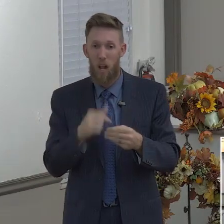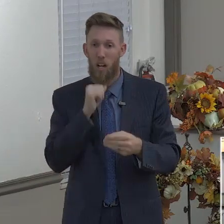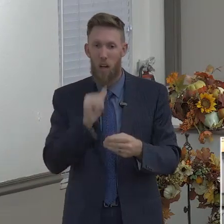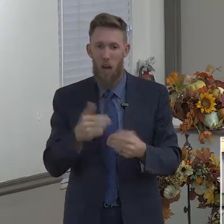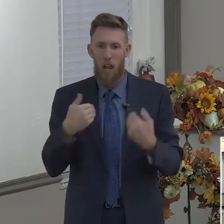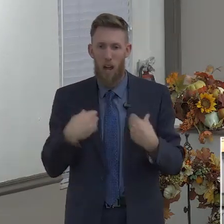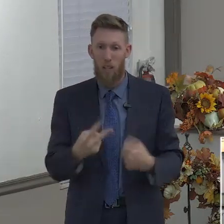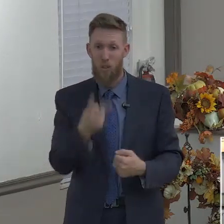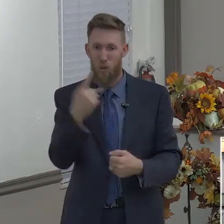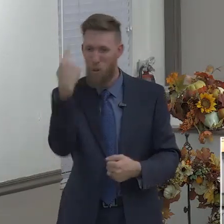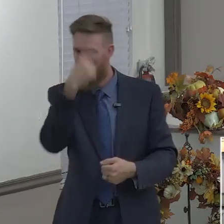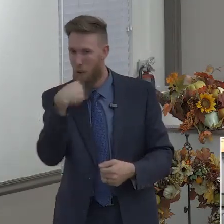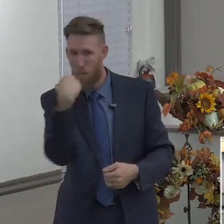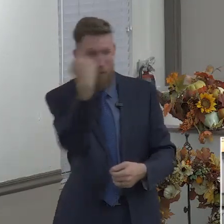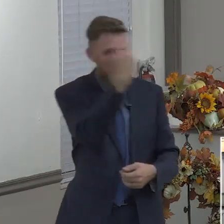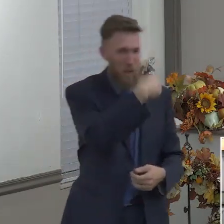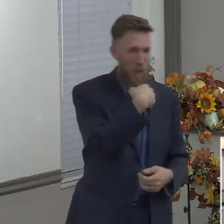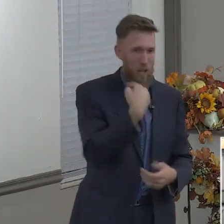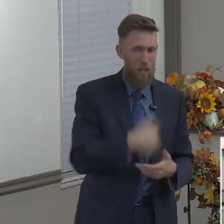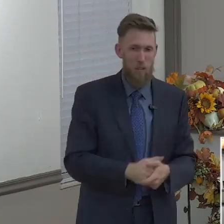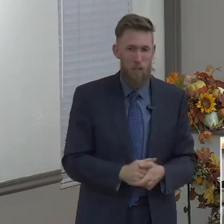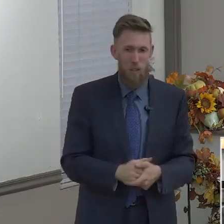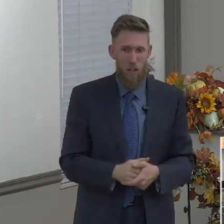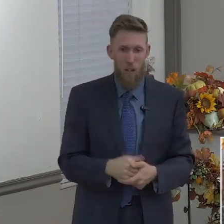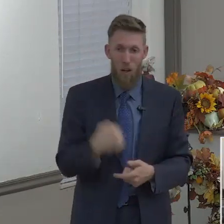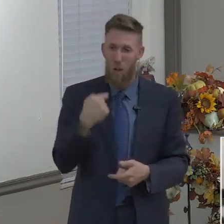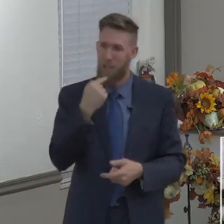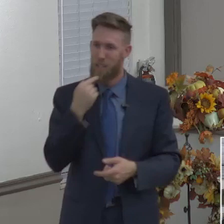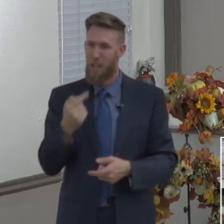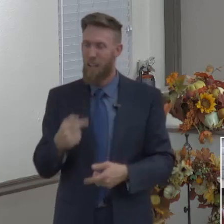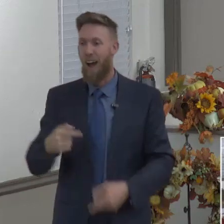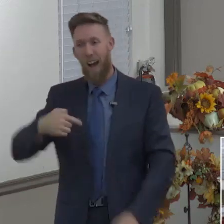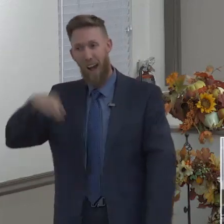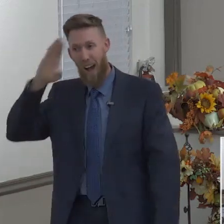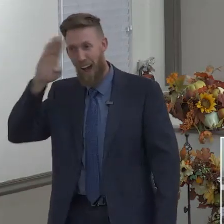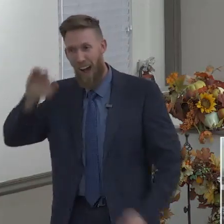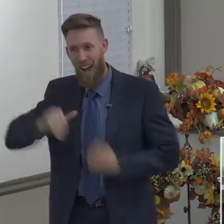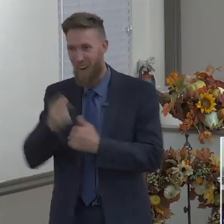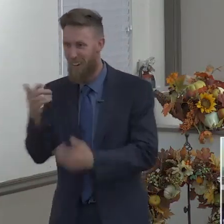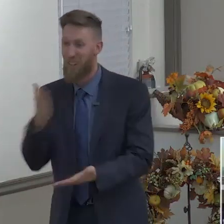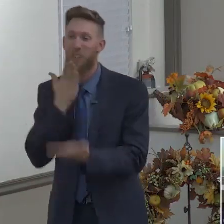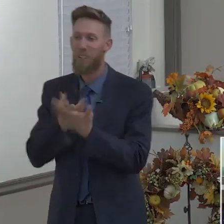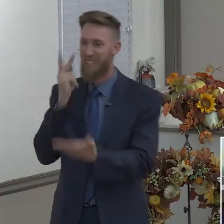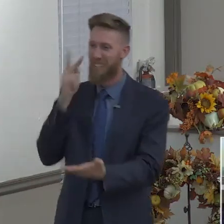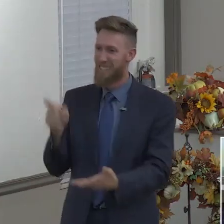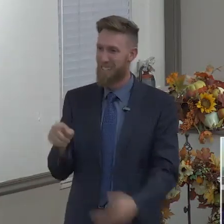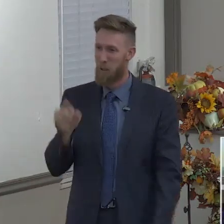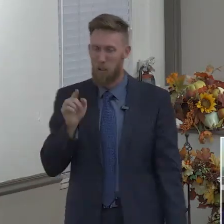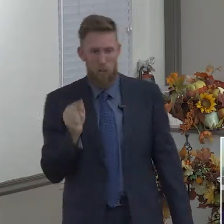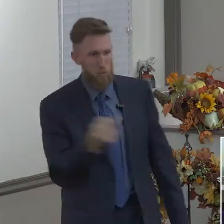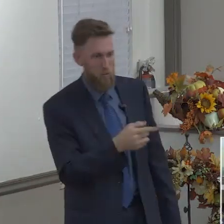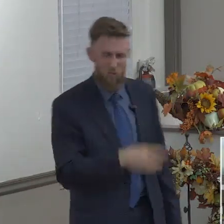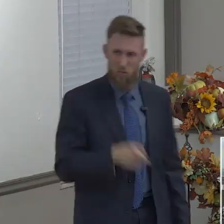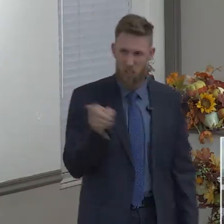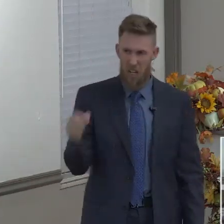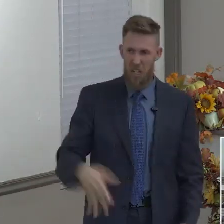how you doing, brother? Good to see you. Oh, I can't stand Gary. He's such a jerk. Oh, man. Okay? So, that is not charity.